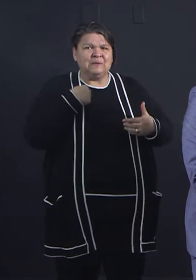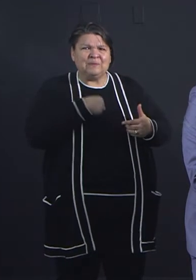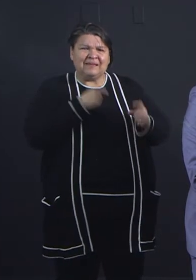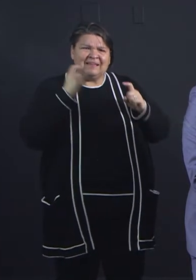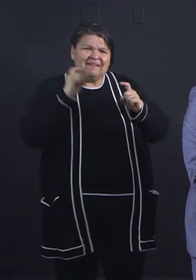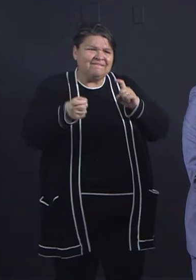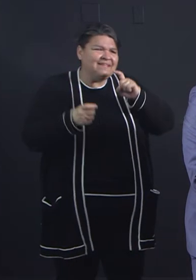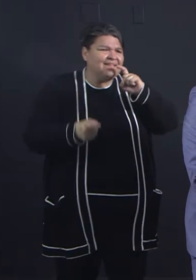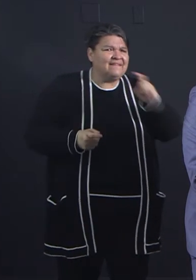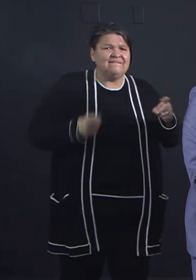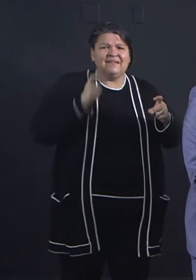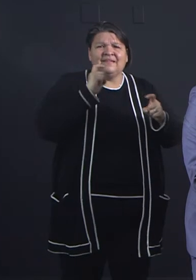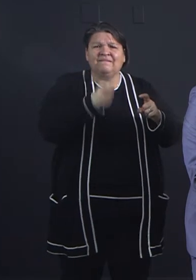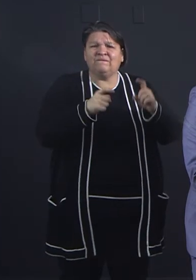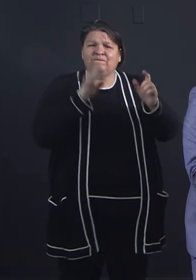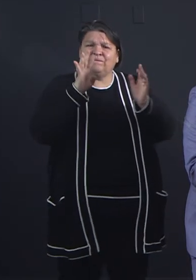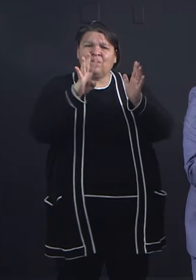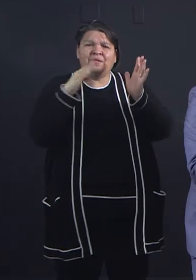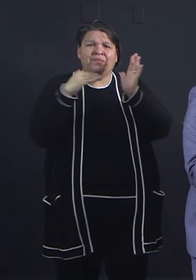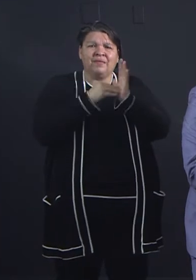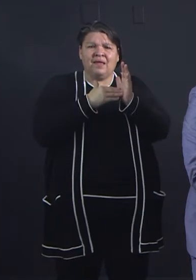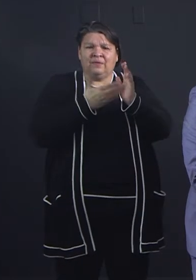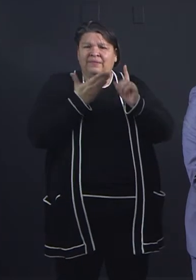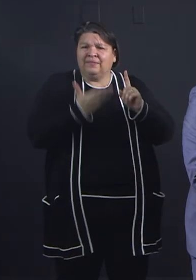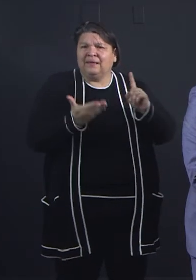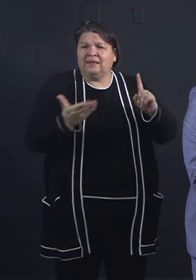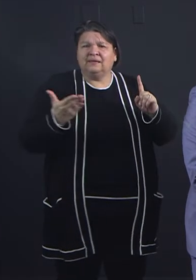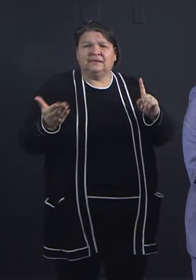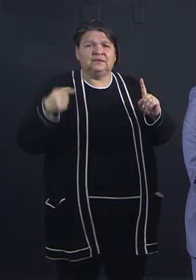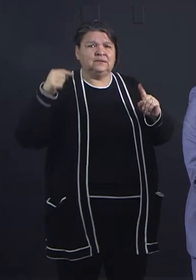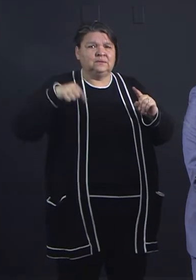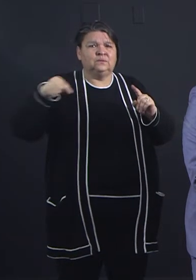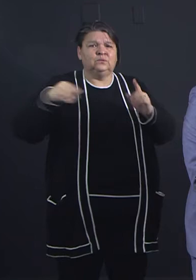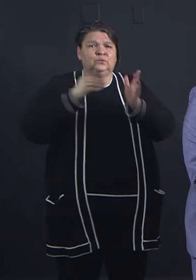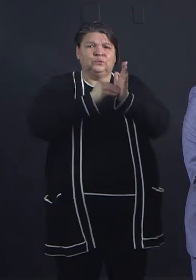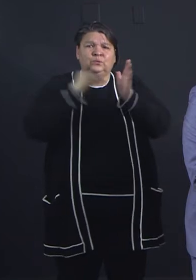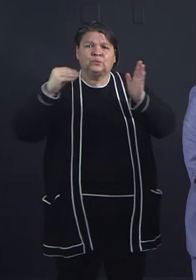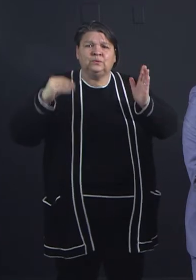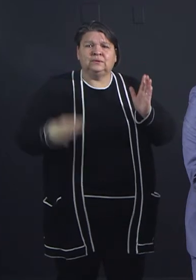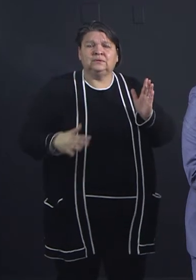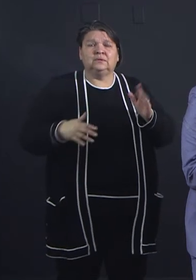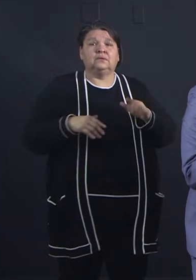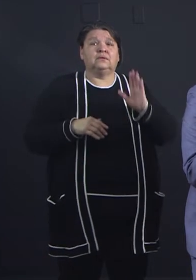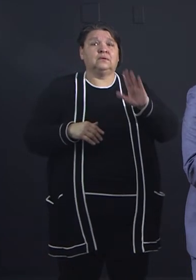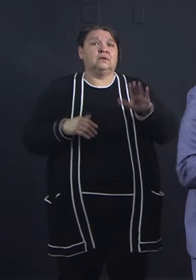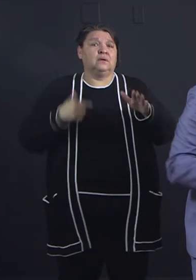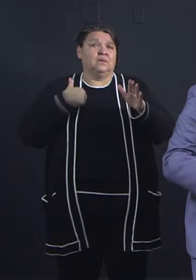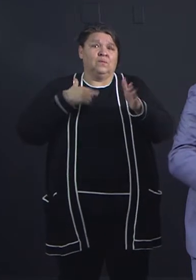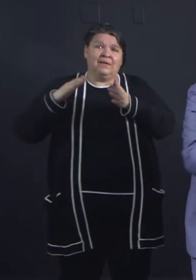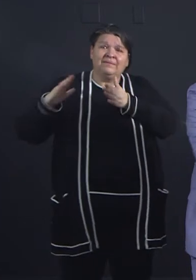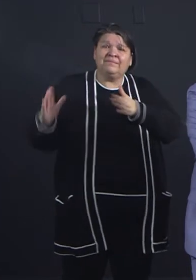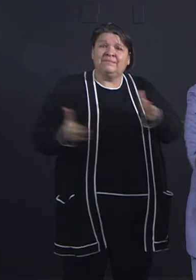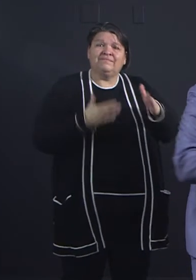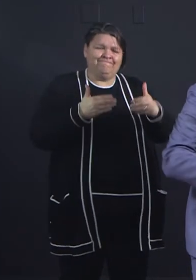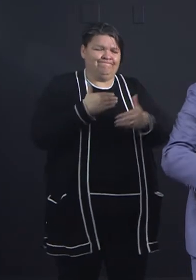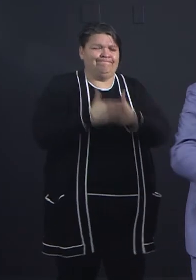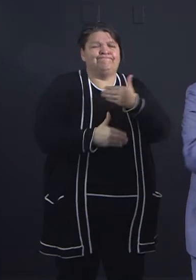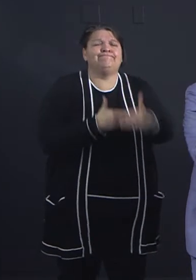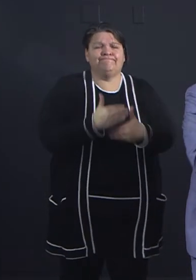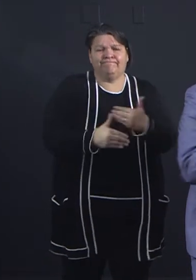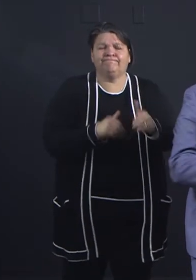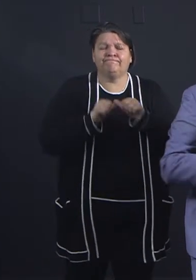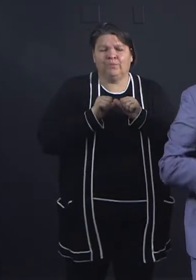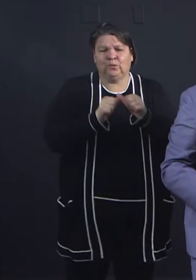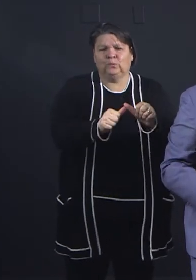,000 devices into the community. We're going to continue on that route. In fact, we emptied out the